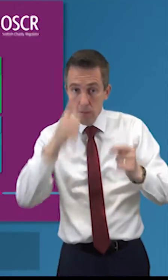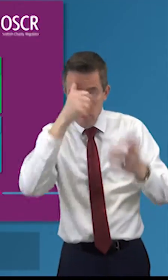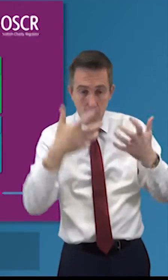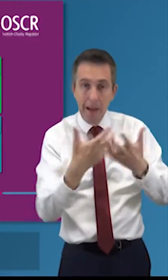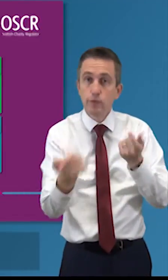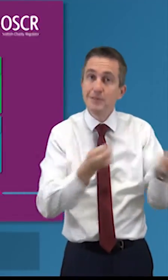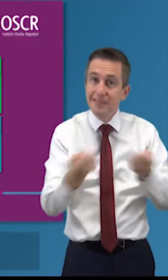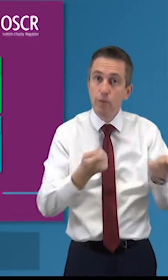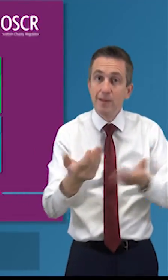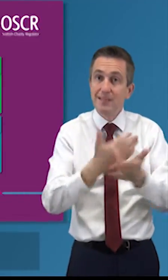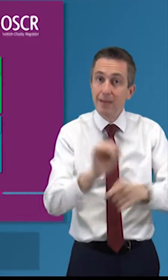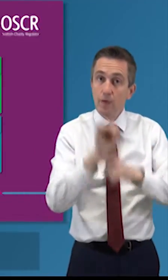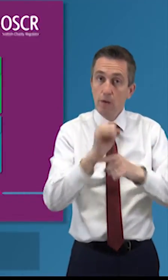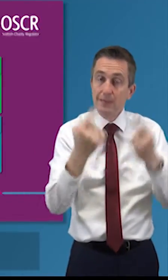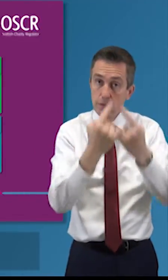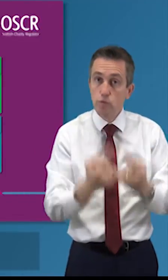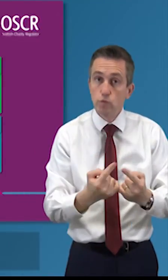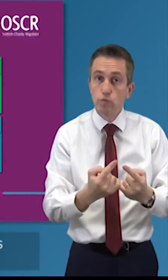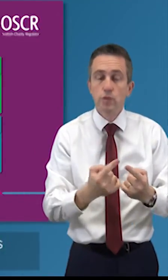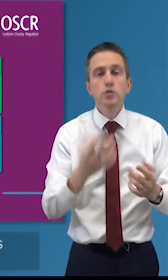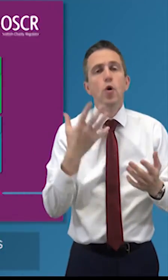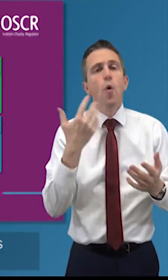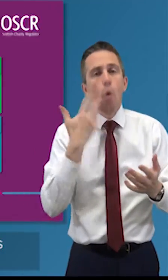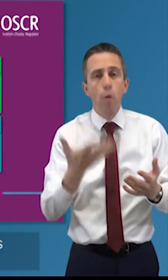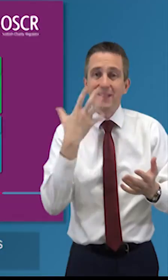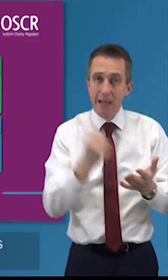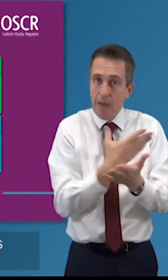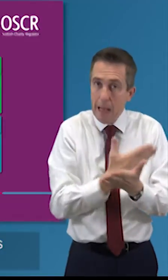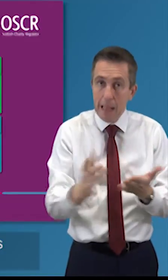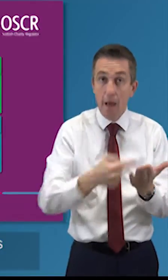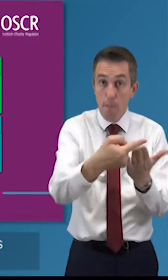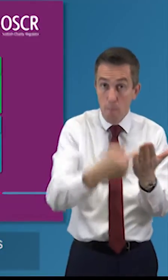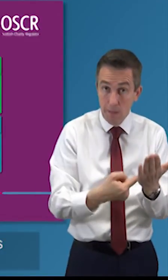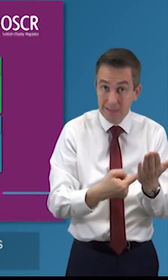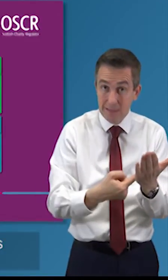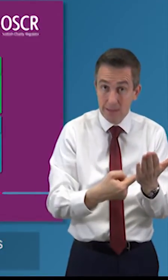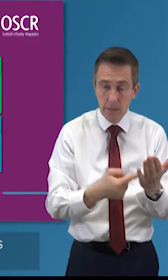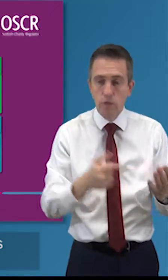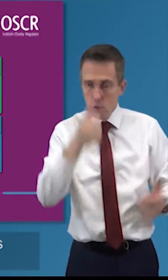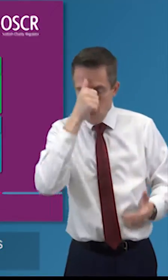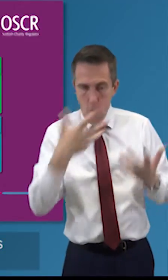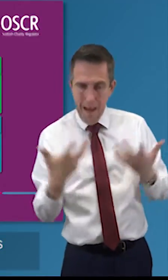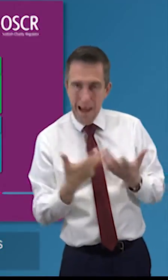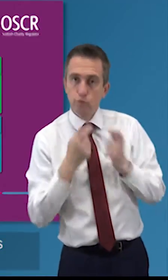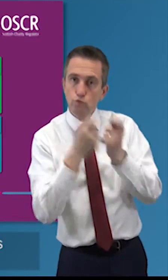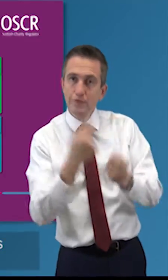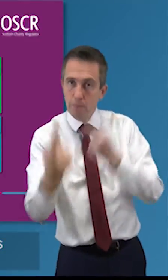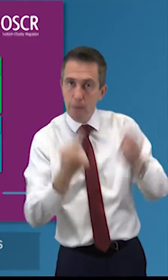don't know what they're supposed to do that's when it's most difficult you can help with that by having clear policies and a clear way of